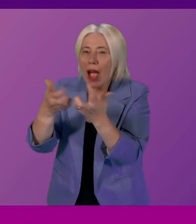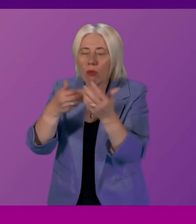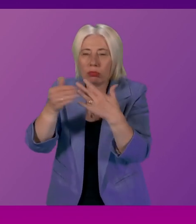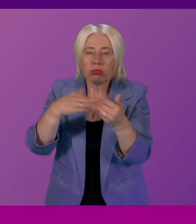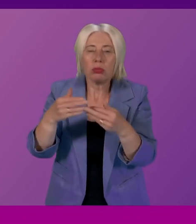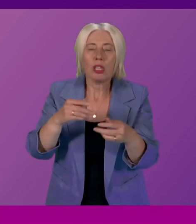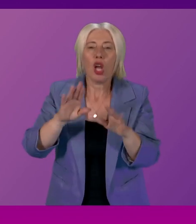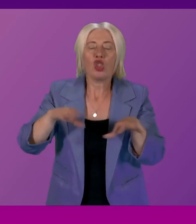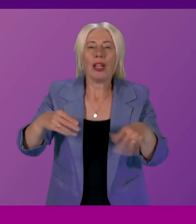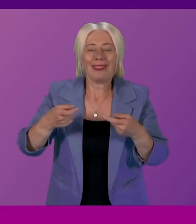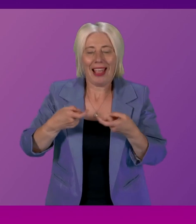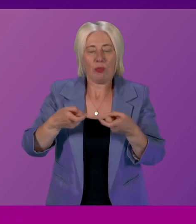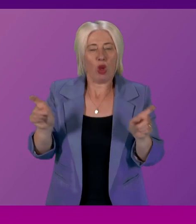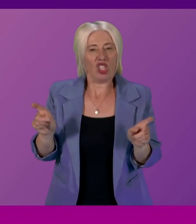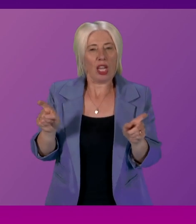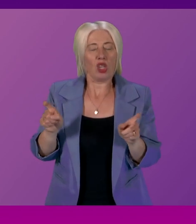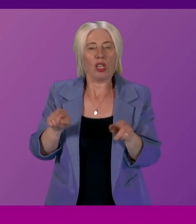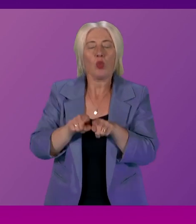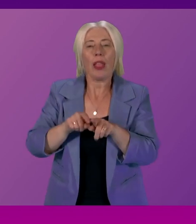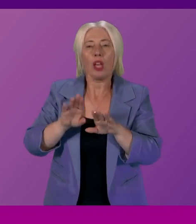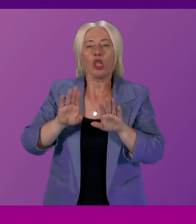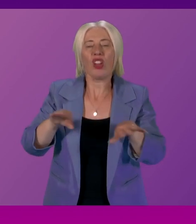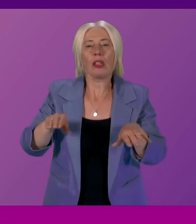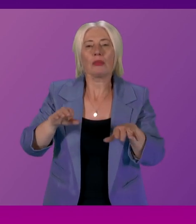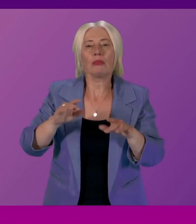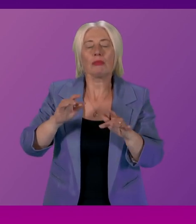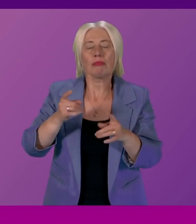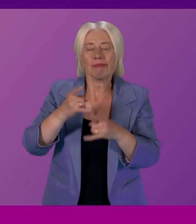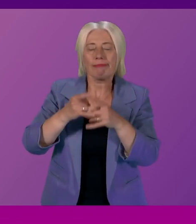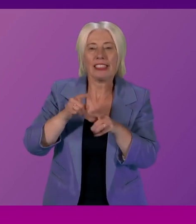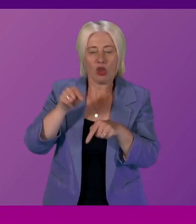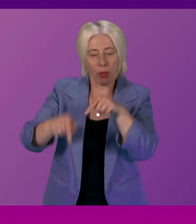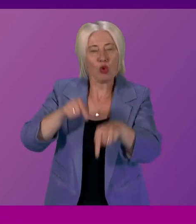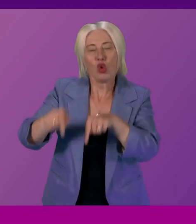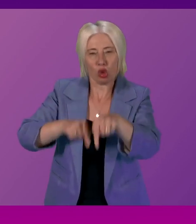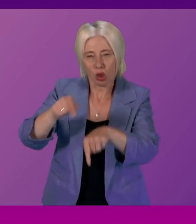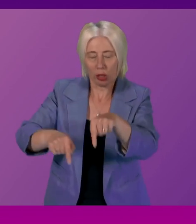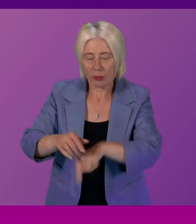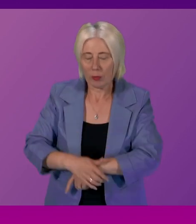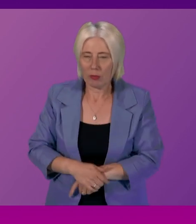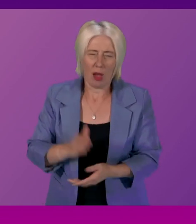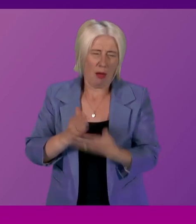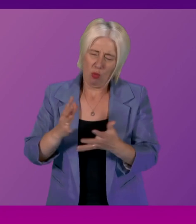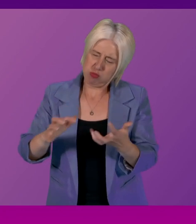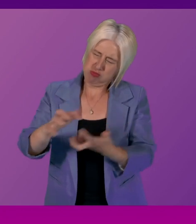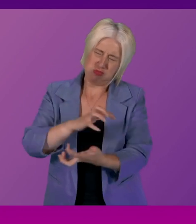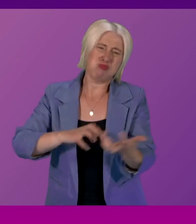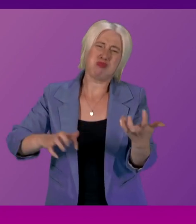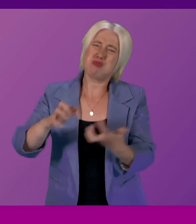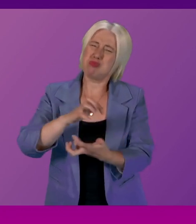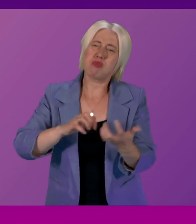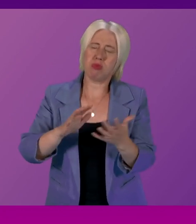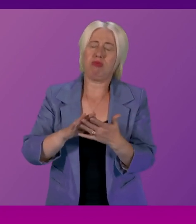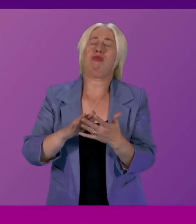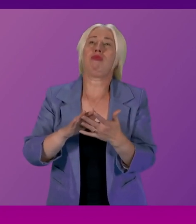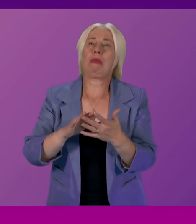and child sexual abuse we absolutely agree that there's a complex issue cross-cutting